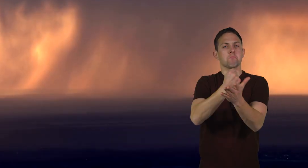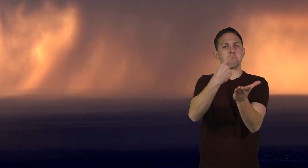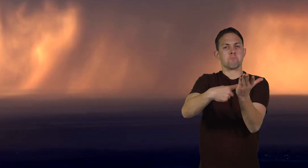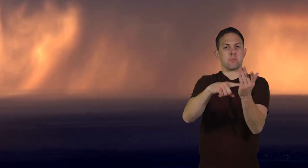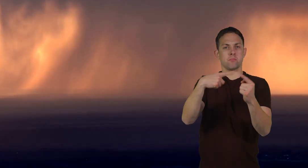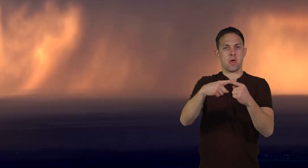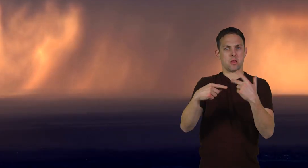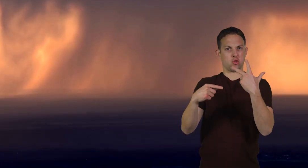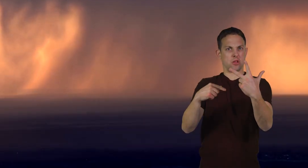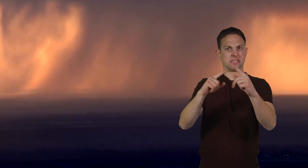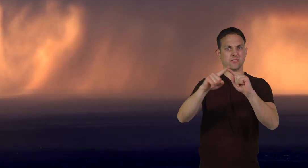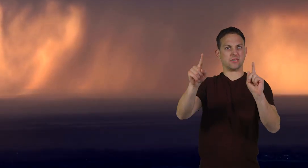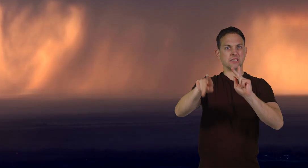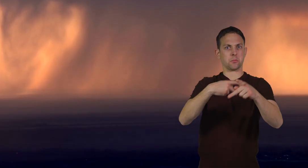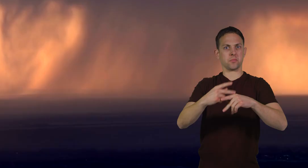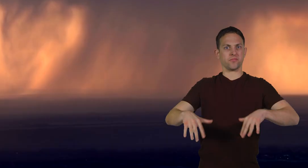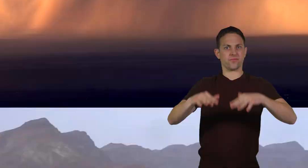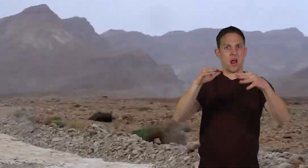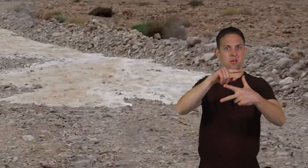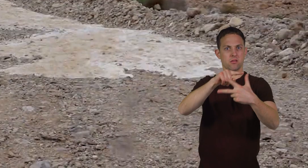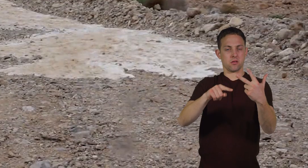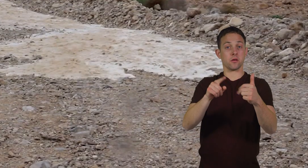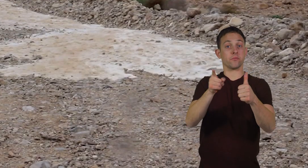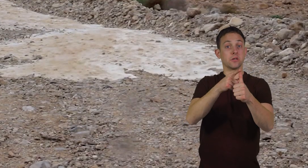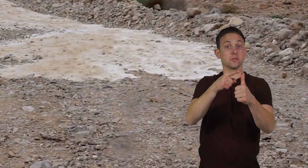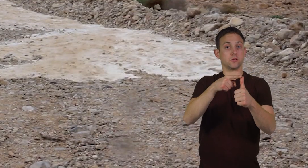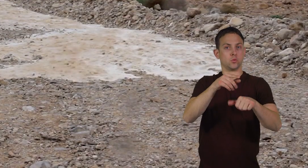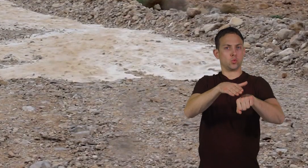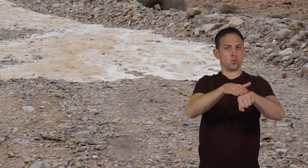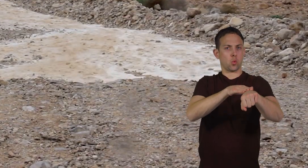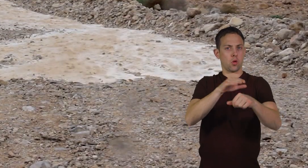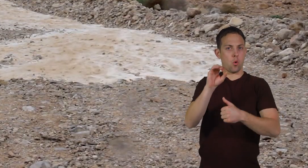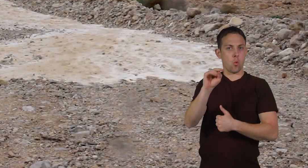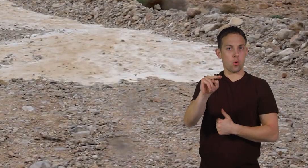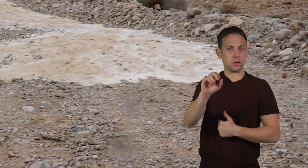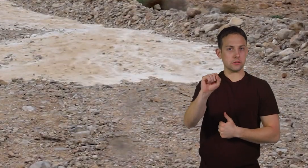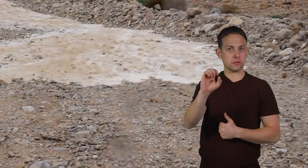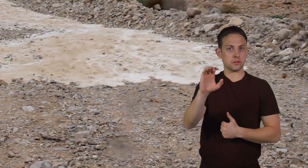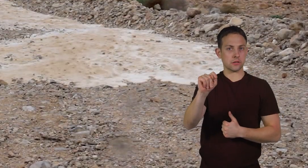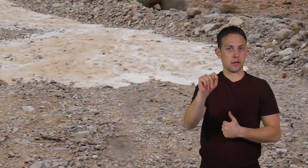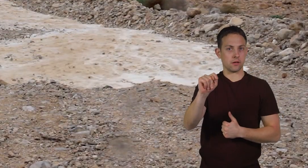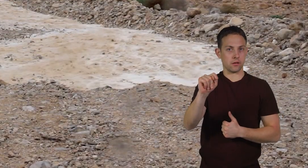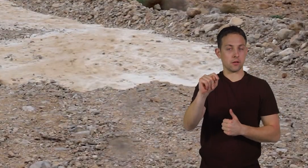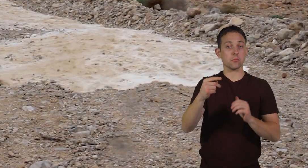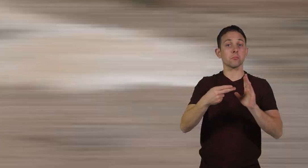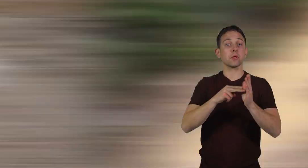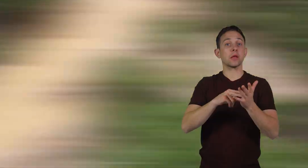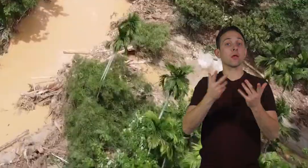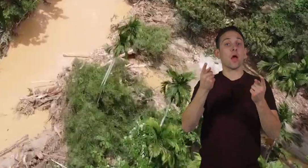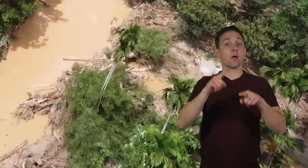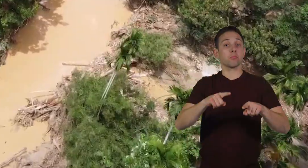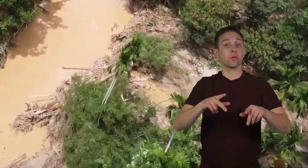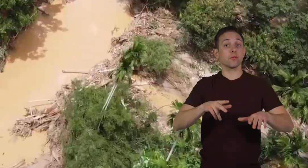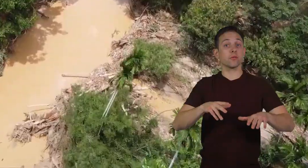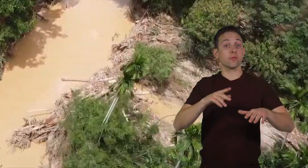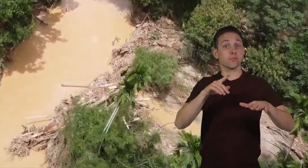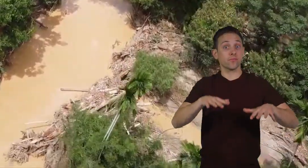three different types of floods. The first is slow onset, which means that the flooding happens